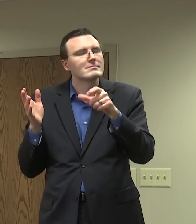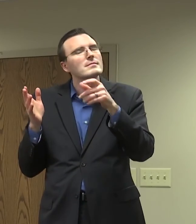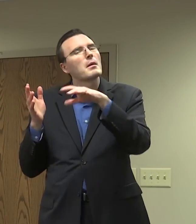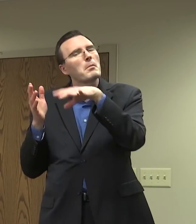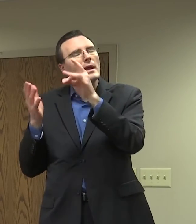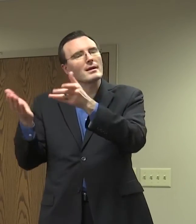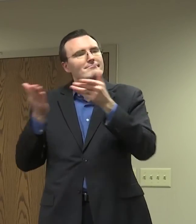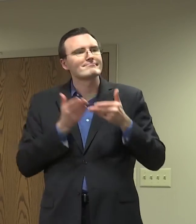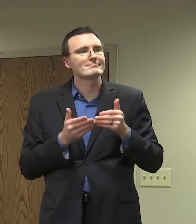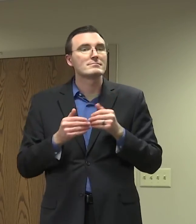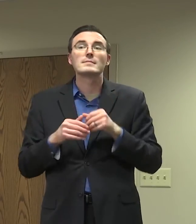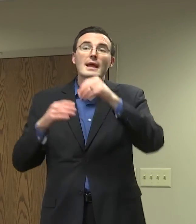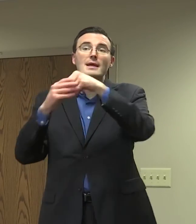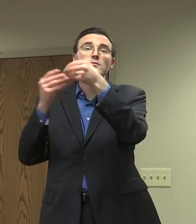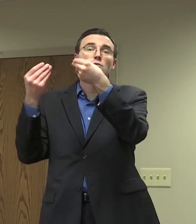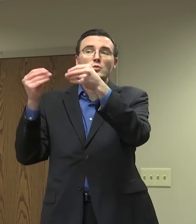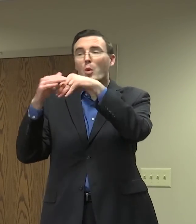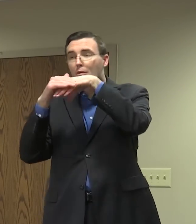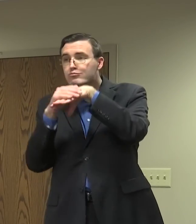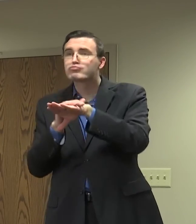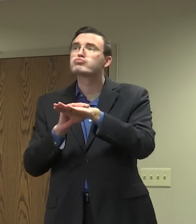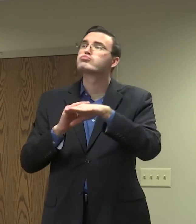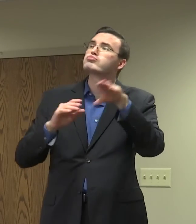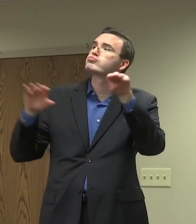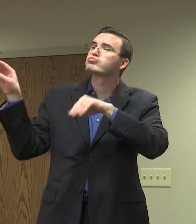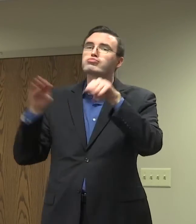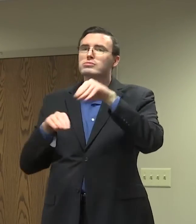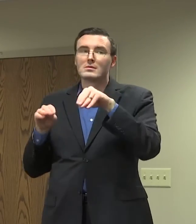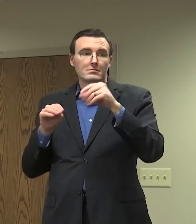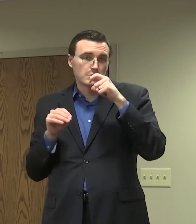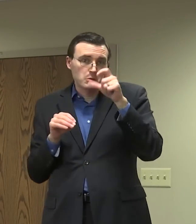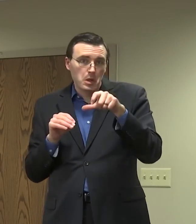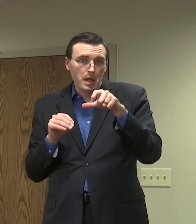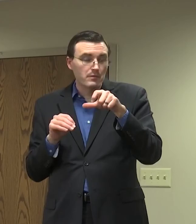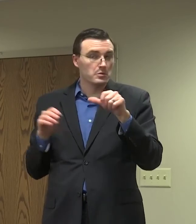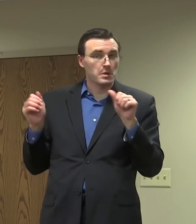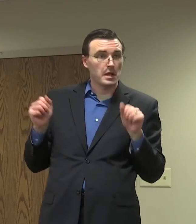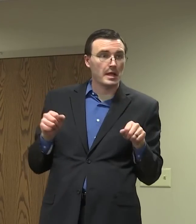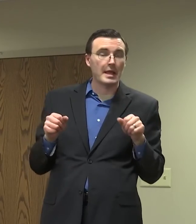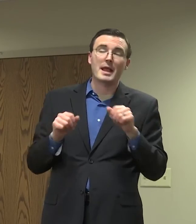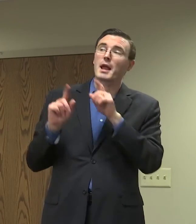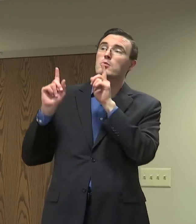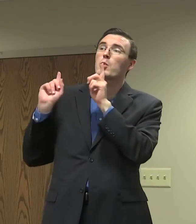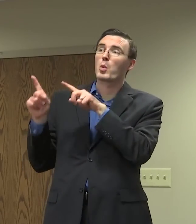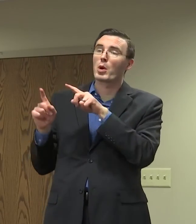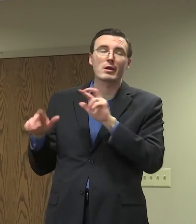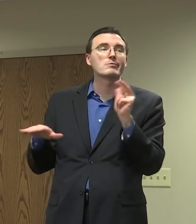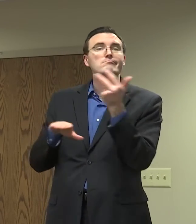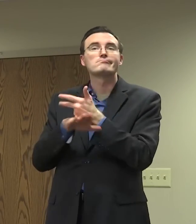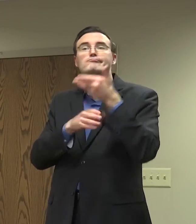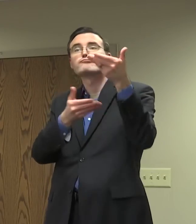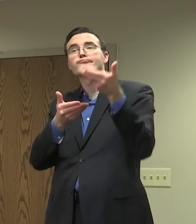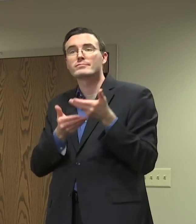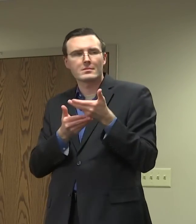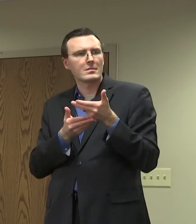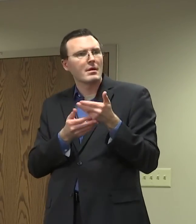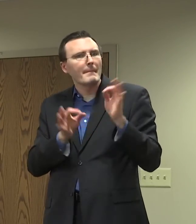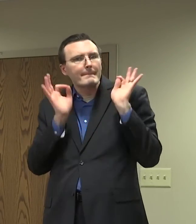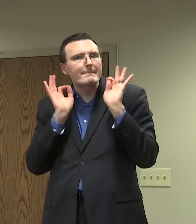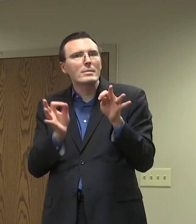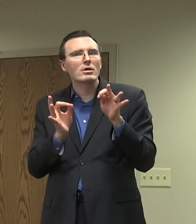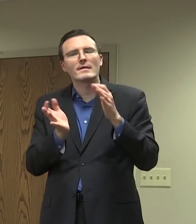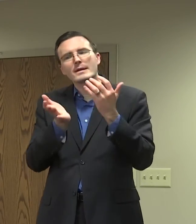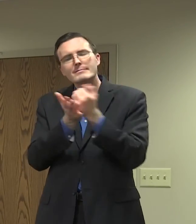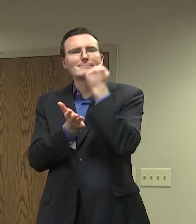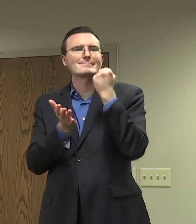store and you can pick it up, you know, with curbside pickup, do that. Limit those interactions so that we can continue